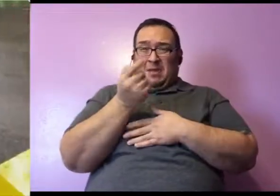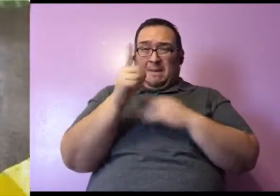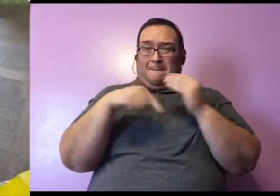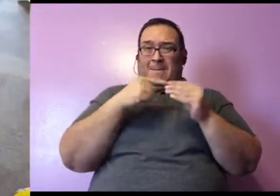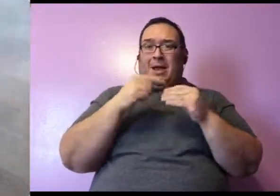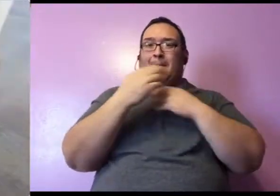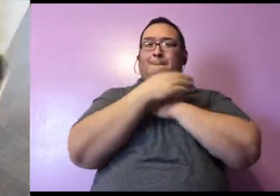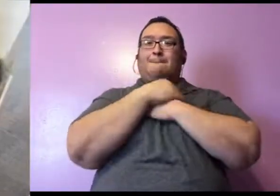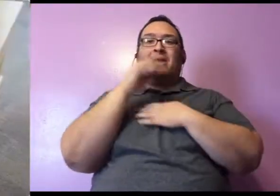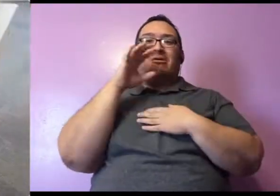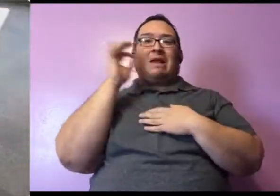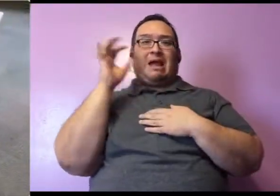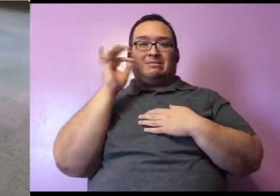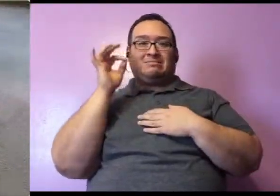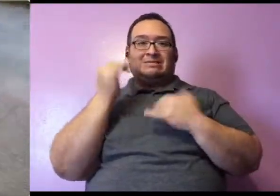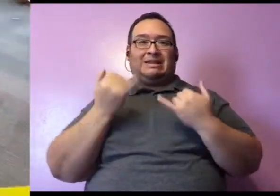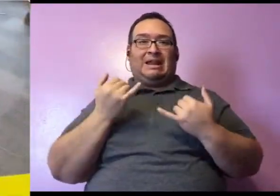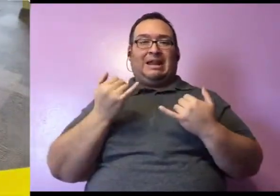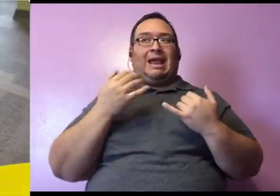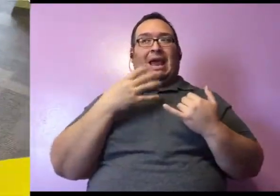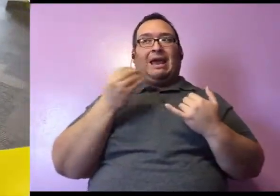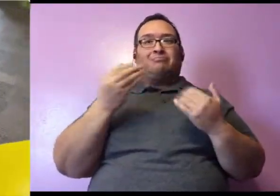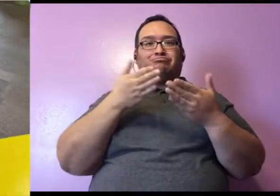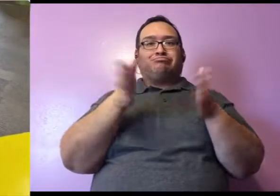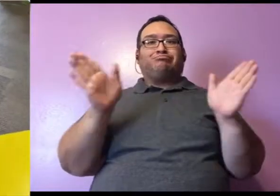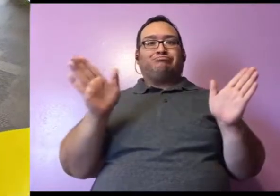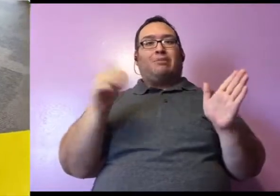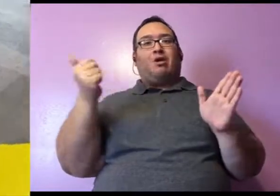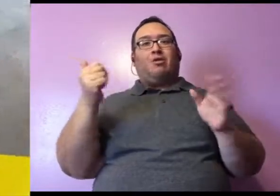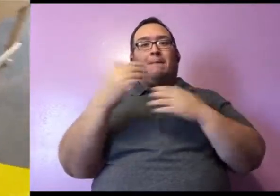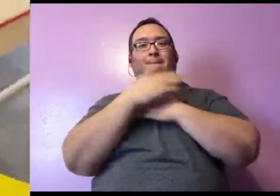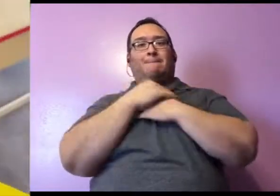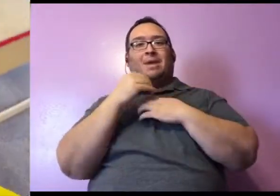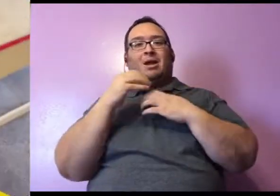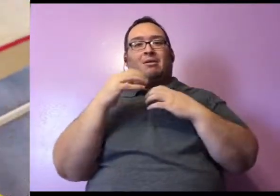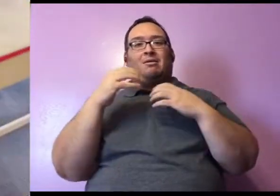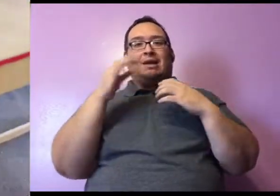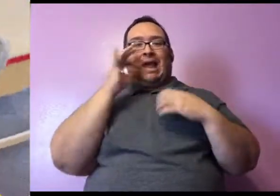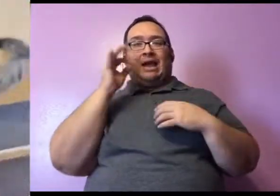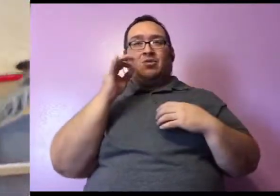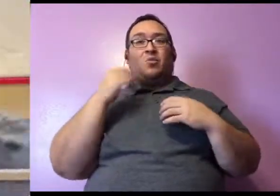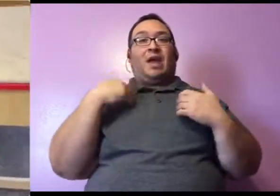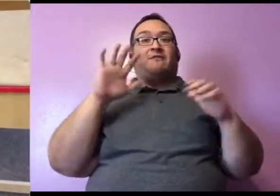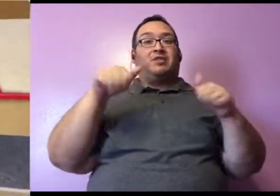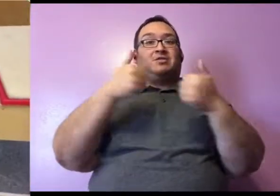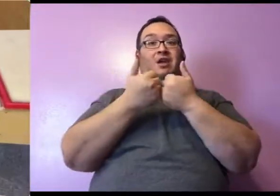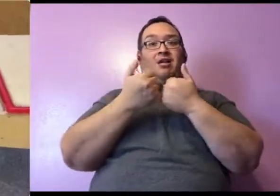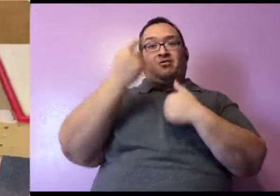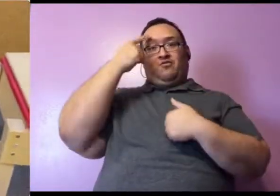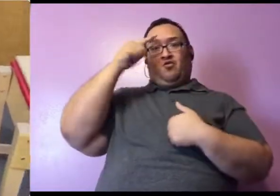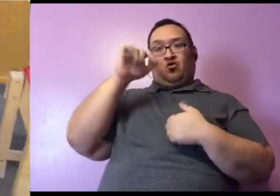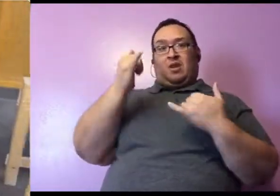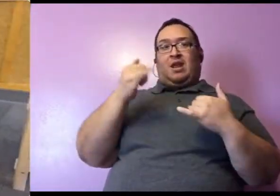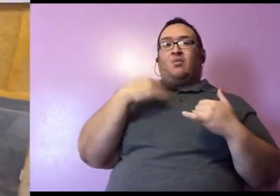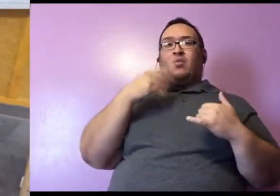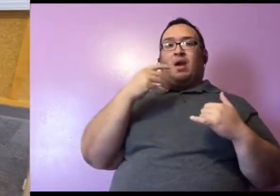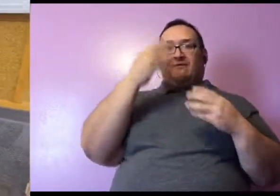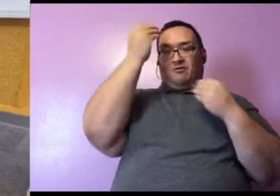today and bear cats in general. And we have a challenge for you. Now, the information is going to go up on the Cincinnati Zoo